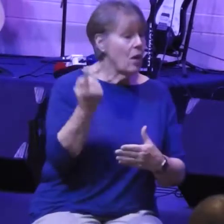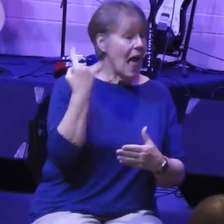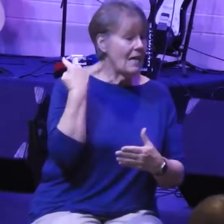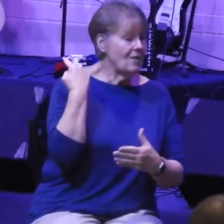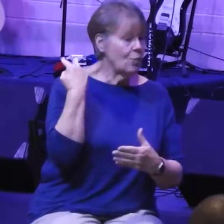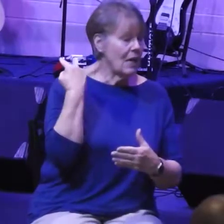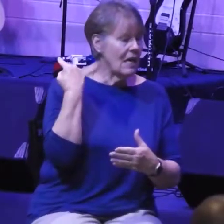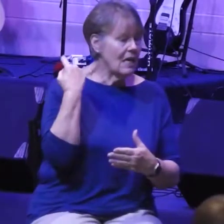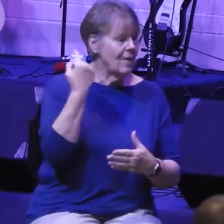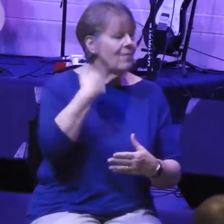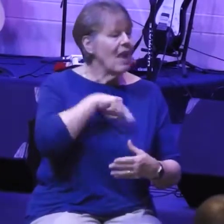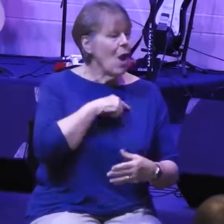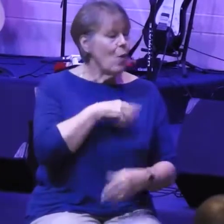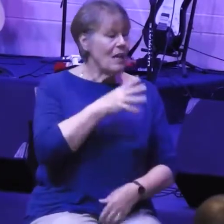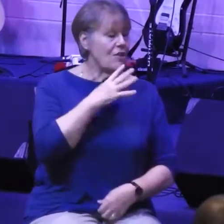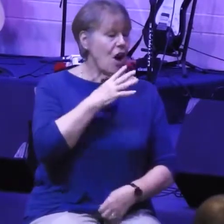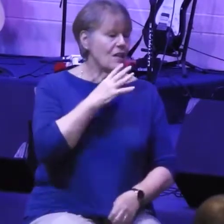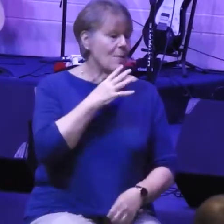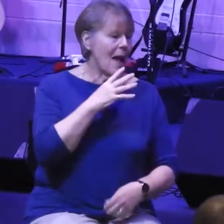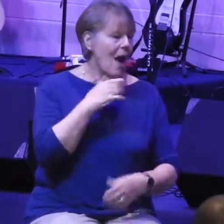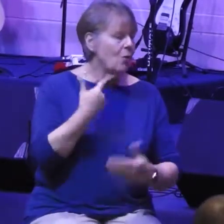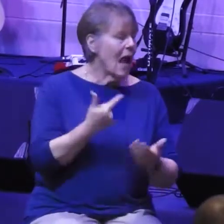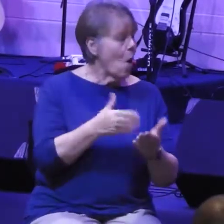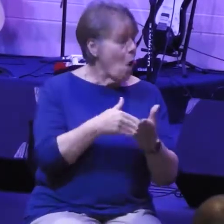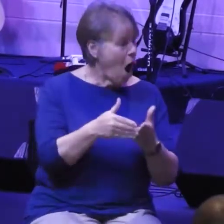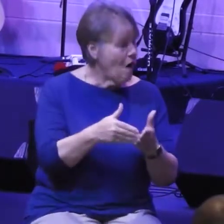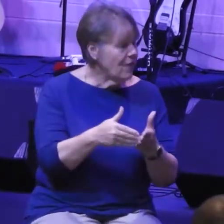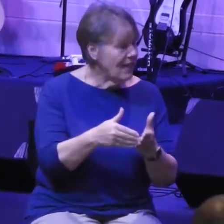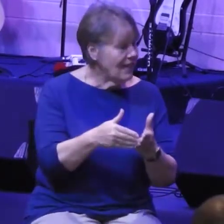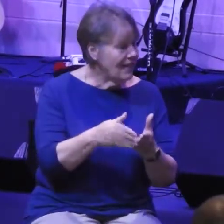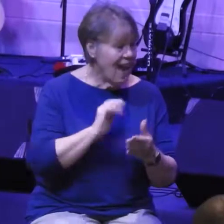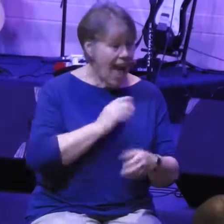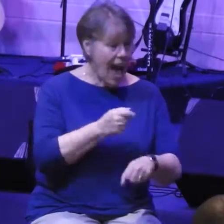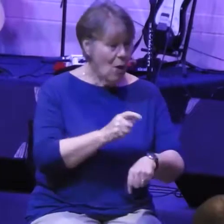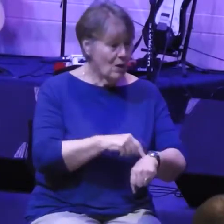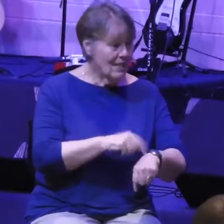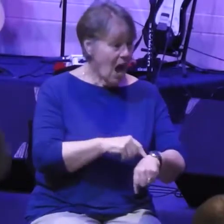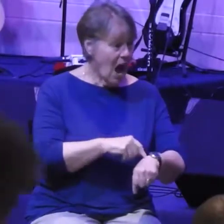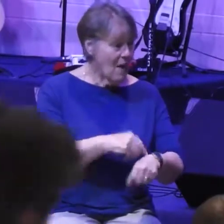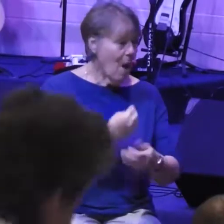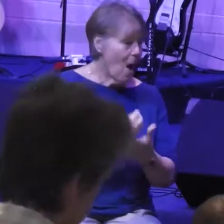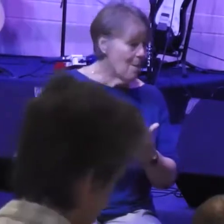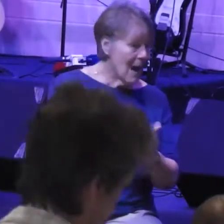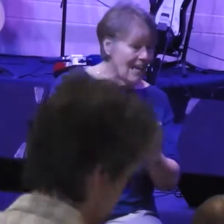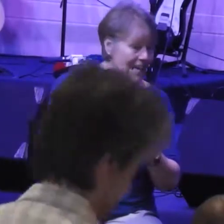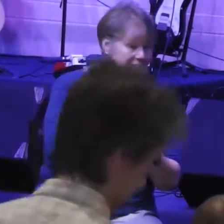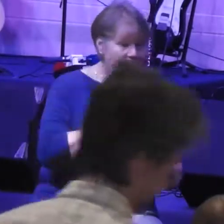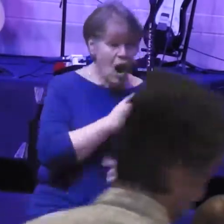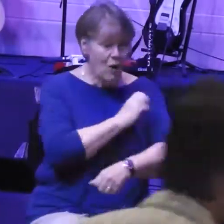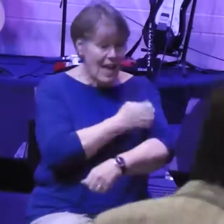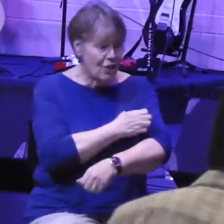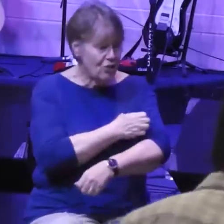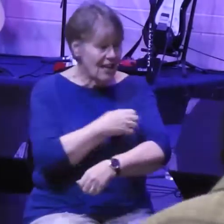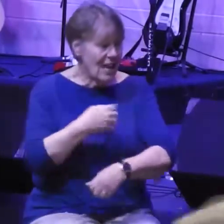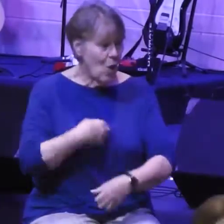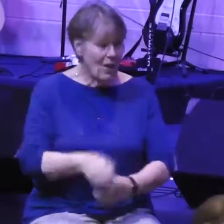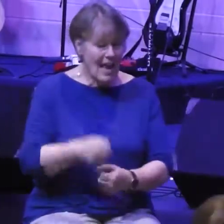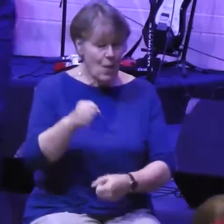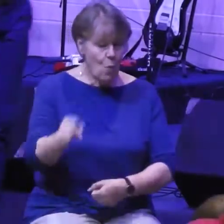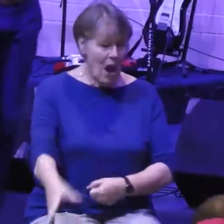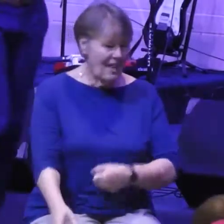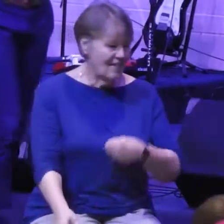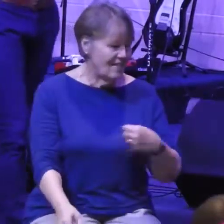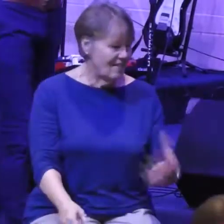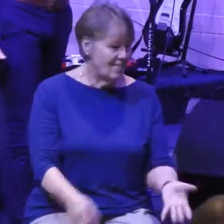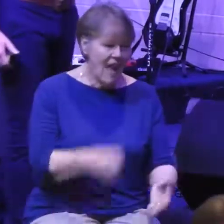about how we can so often waste our time or our money or our energy, but instead of wasting it, we want